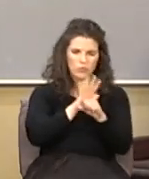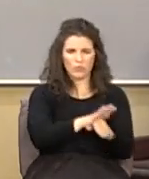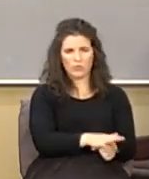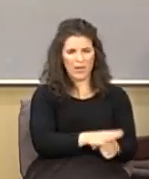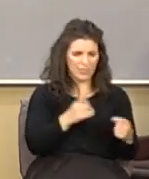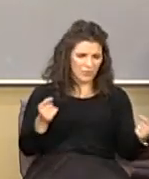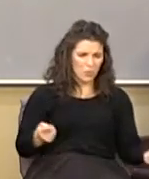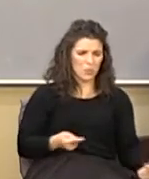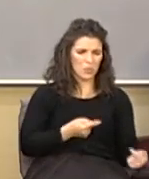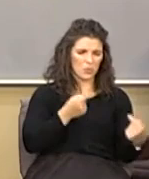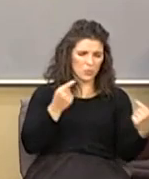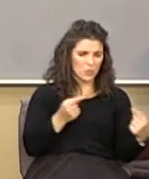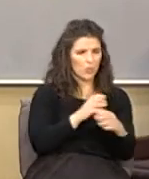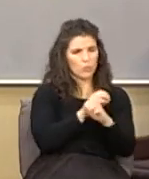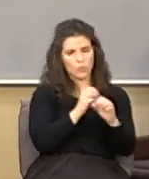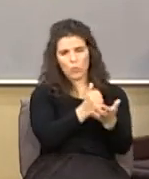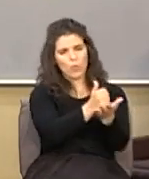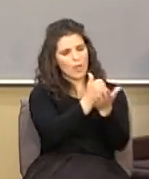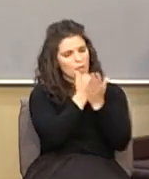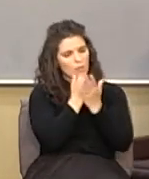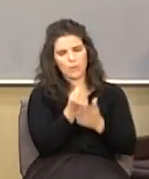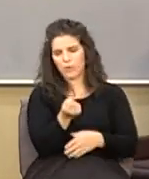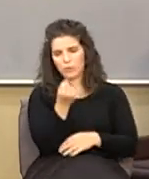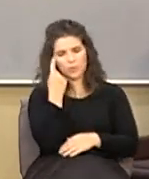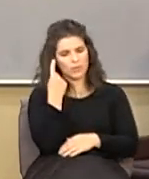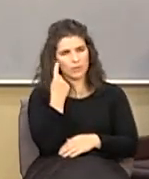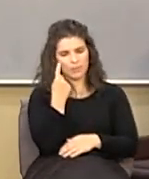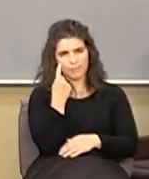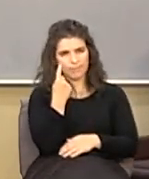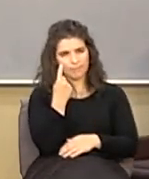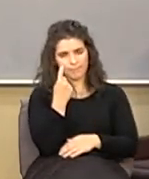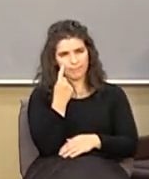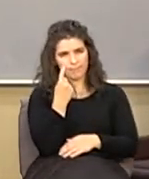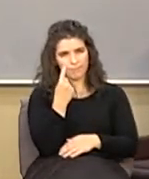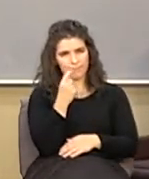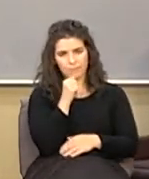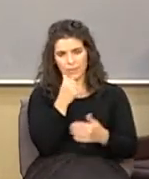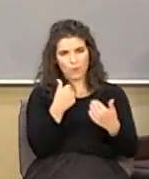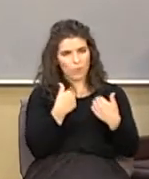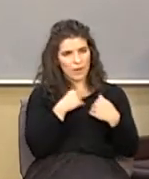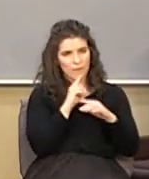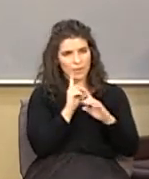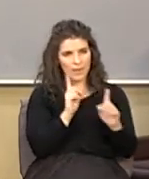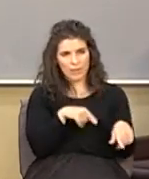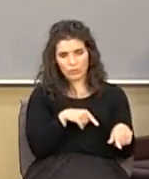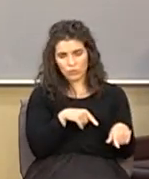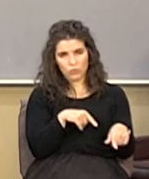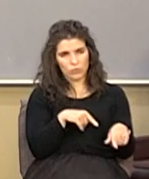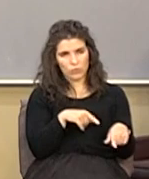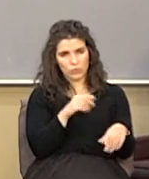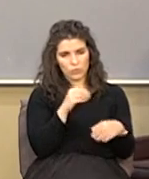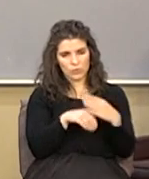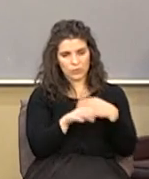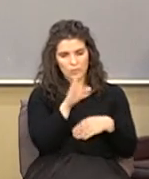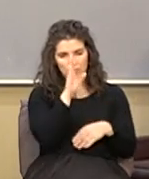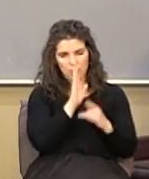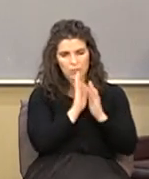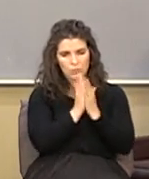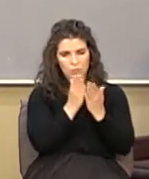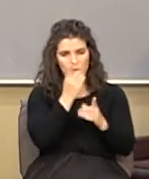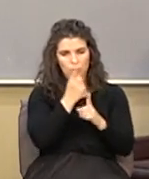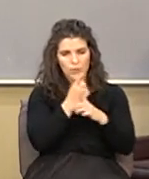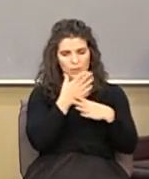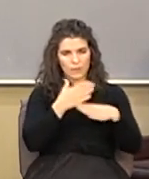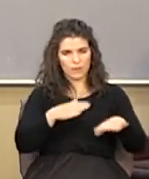they're of no help in understanding that because they don't have the answer which is in God's word rightly